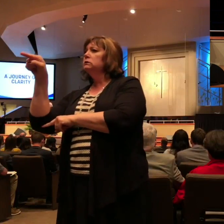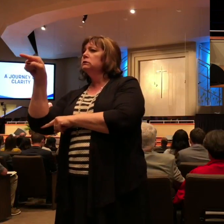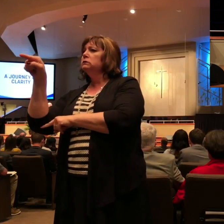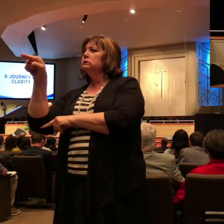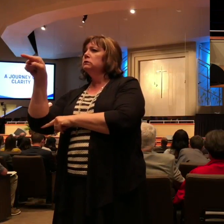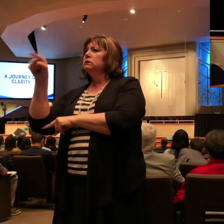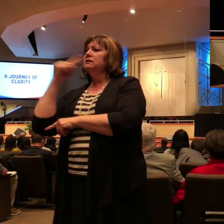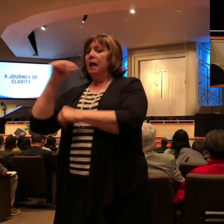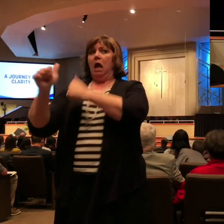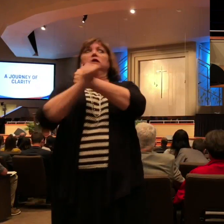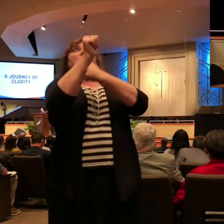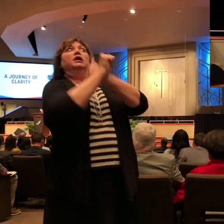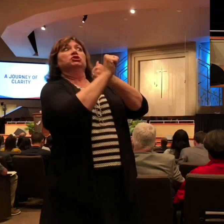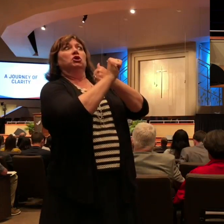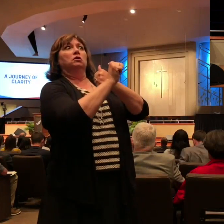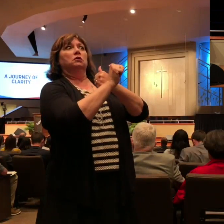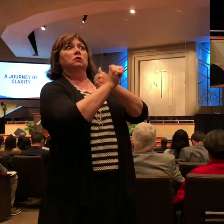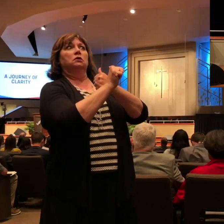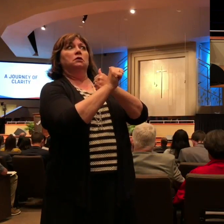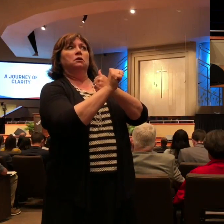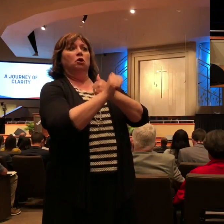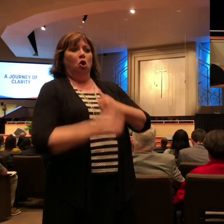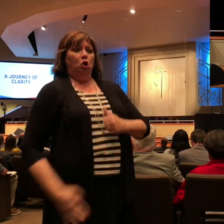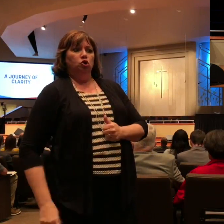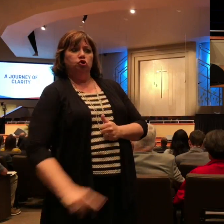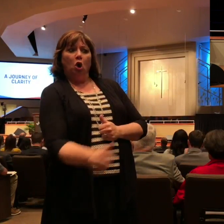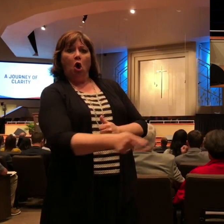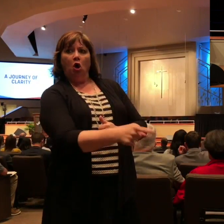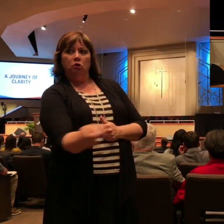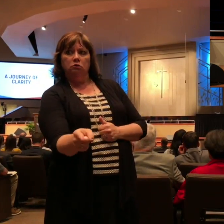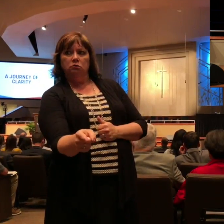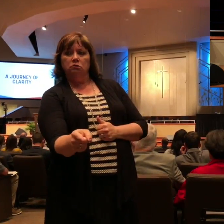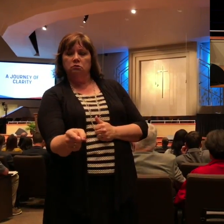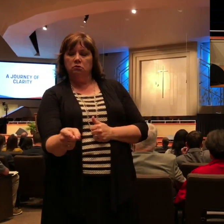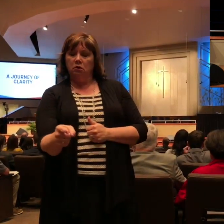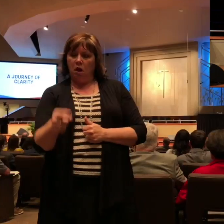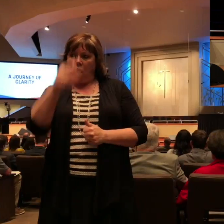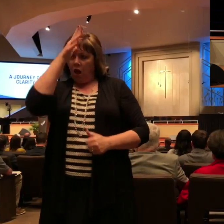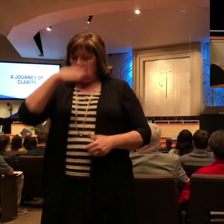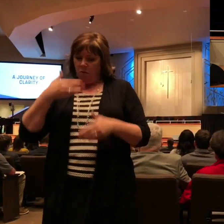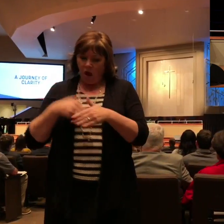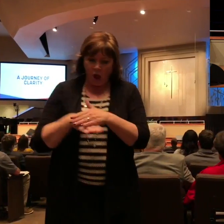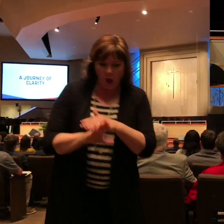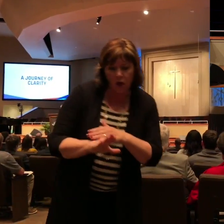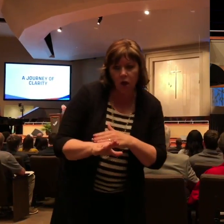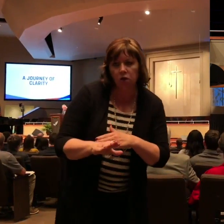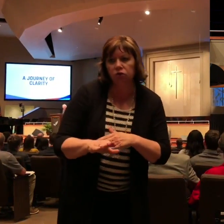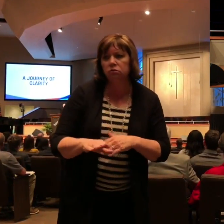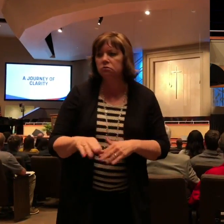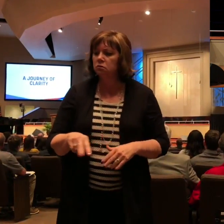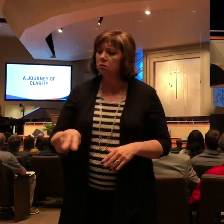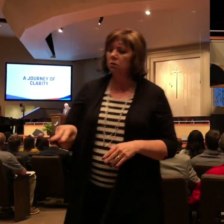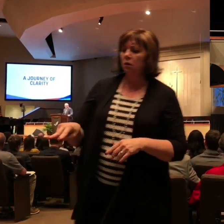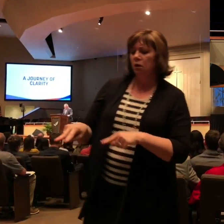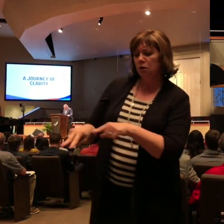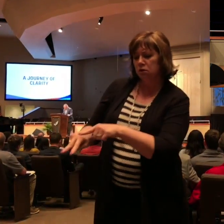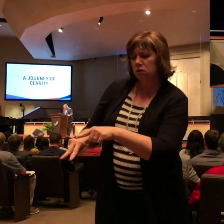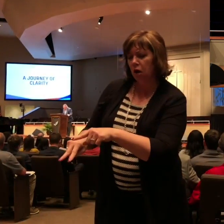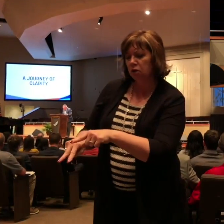opened. said, danger, beware of dog. And as he walked in, he noticed a harmless old hound dog asleep